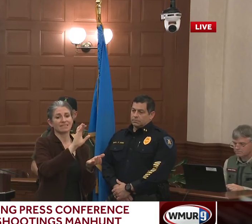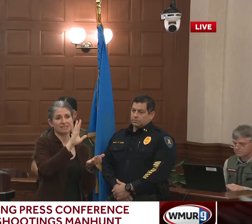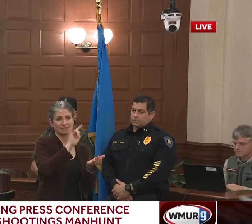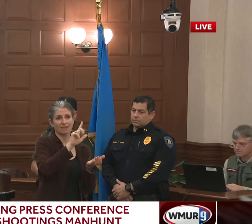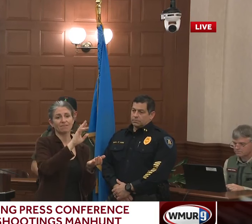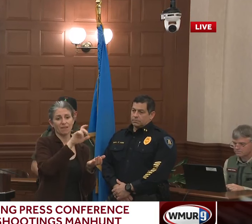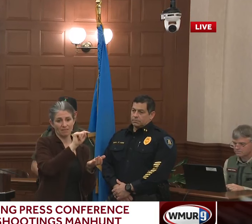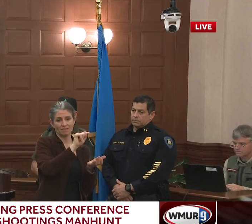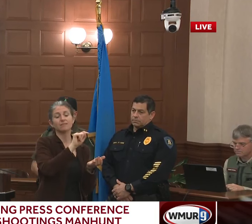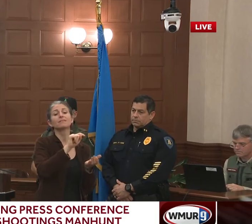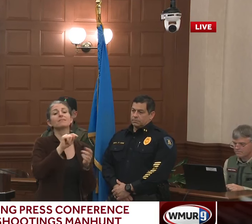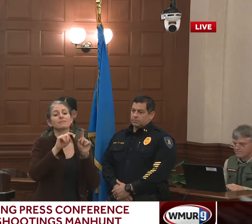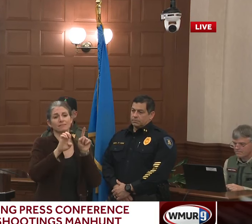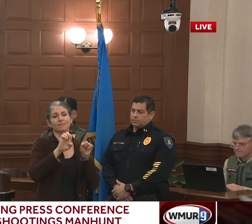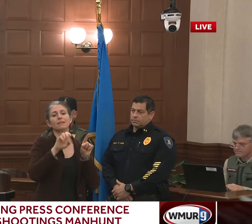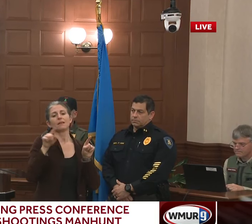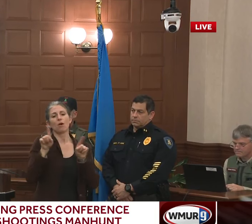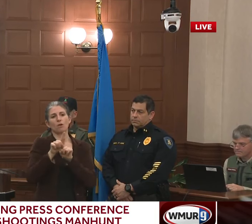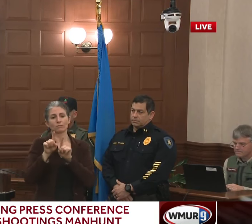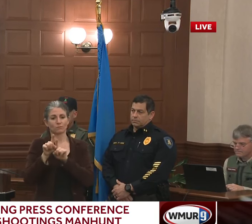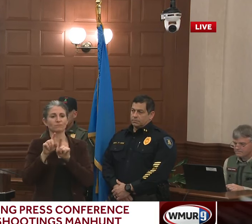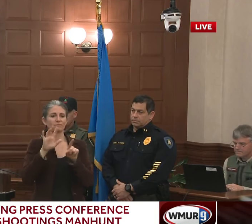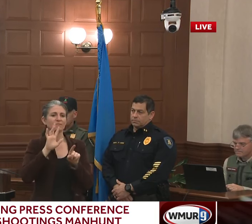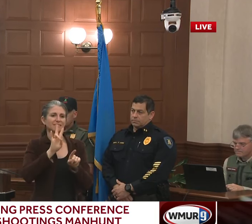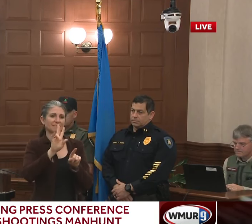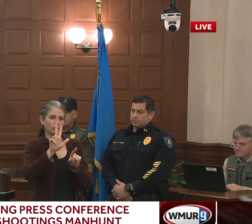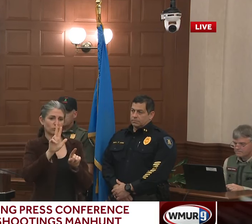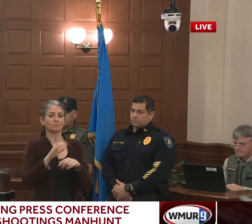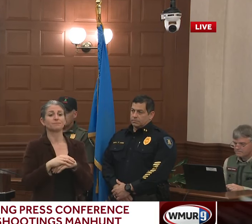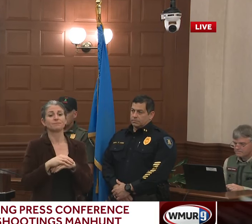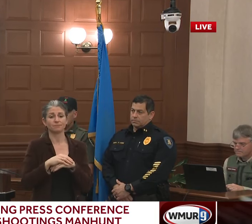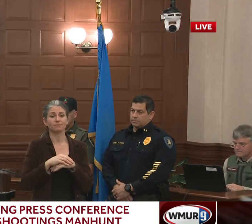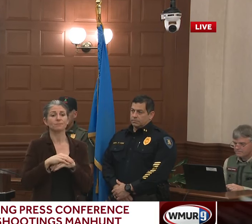William Frank Brackett, 48 years of age.